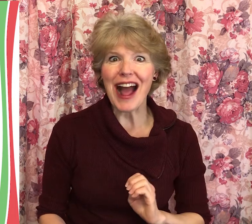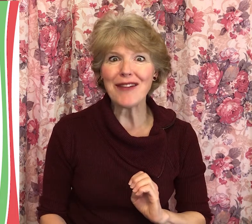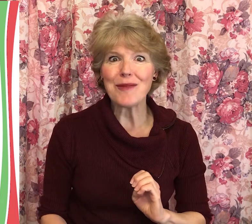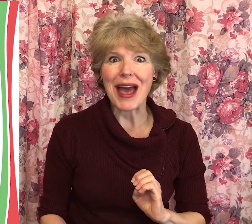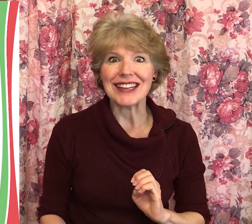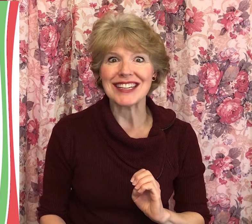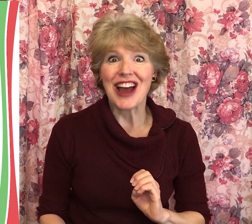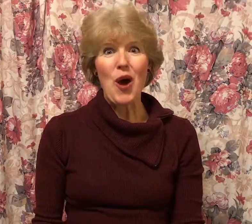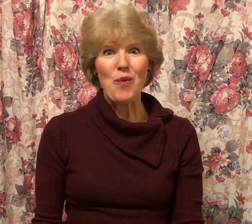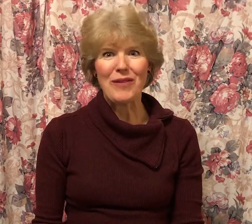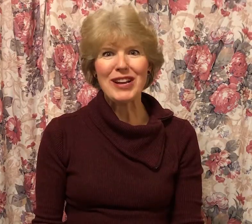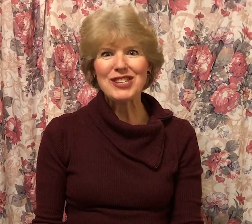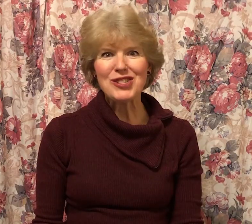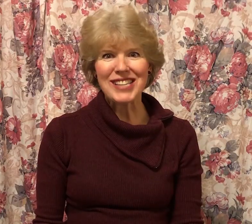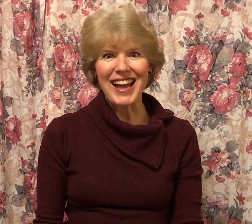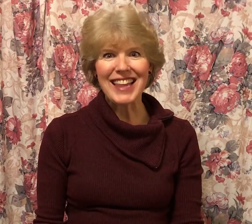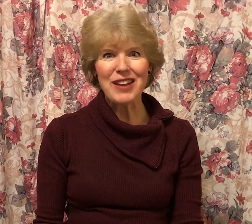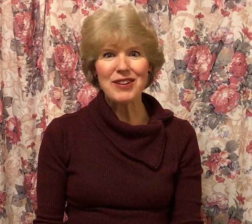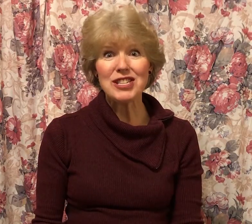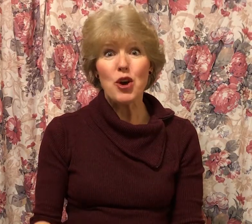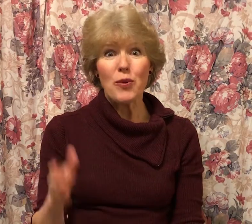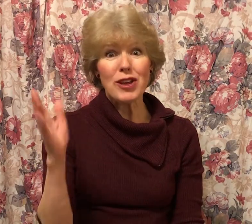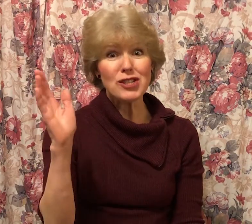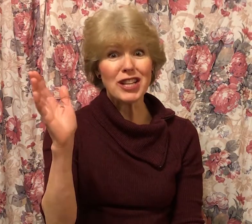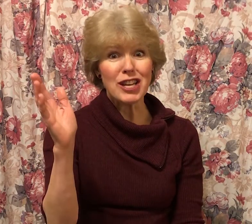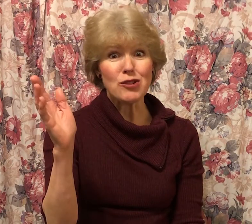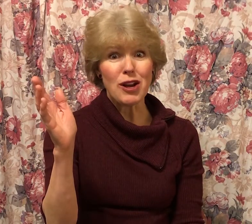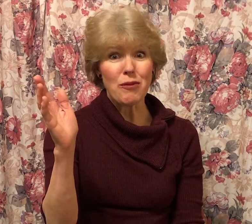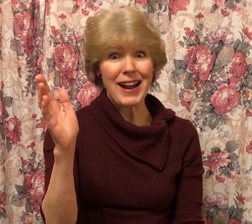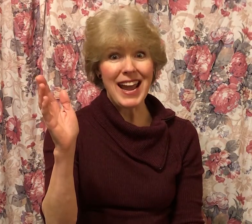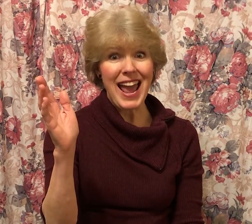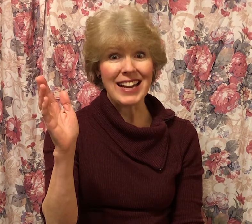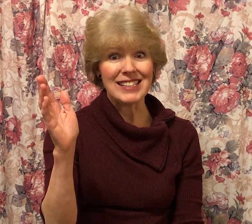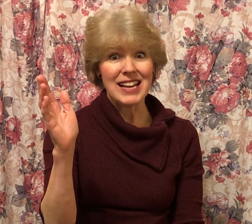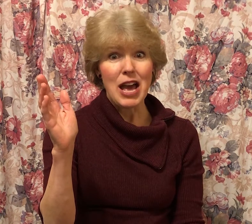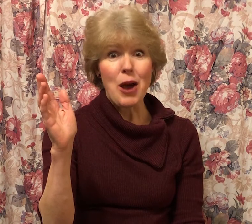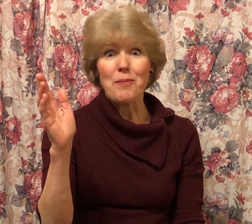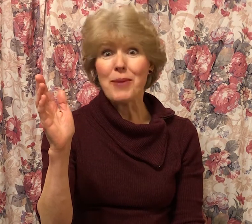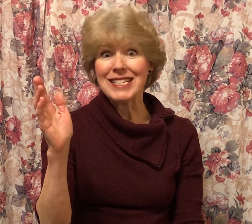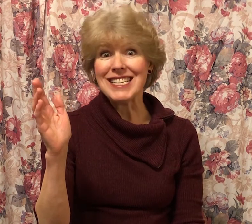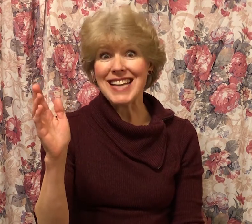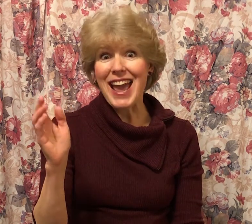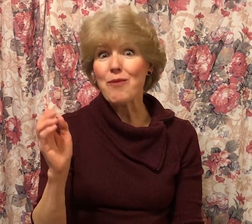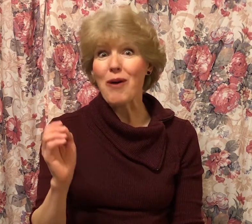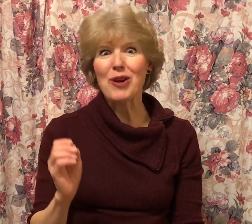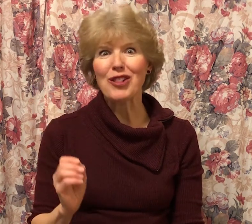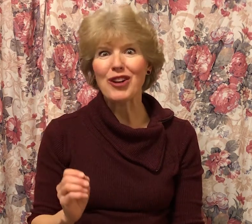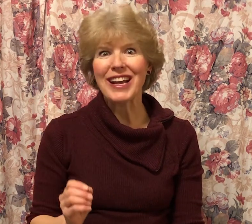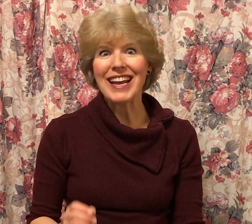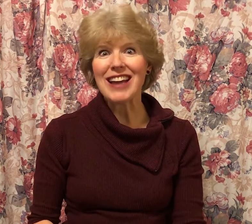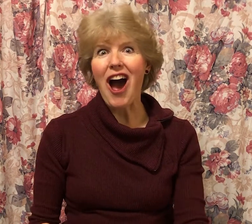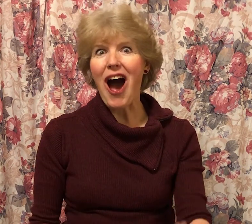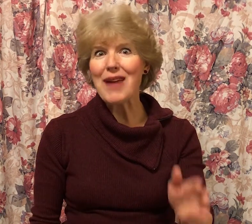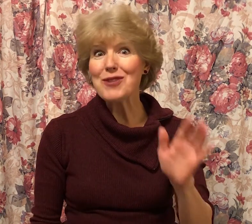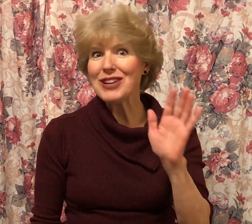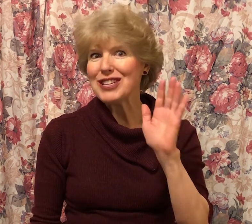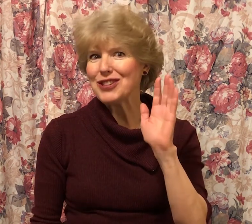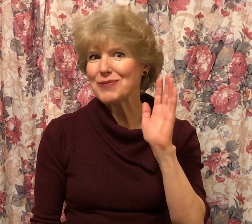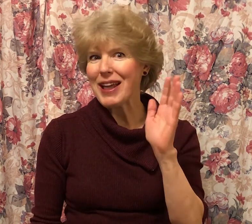alphabet. When we do sign language, we usually use our right hand. But today while we're learning it, I'm going to use my